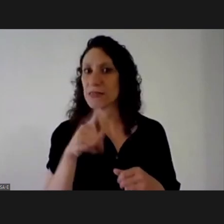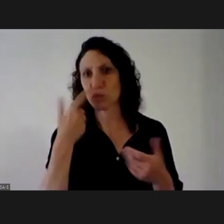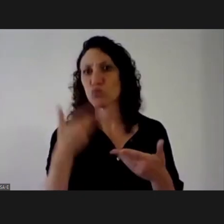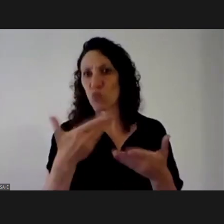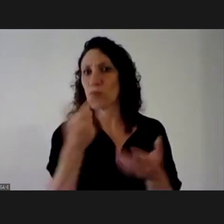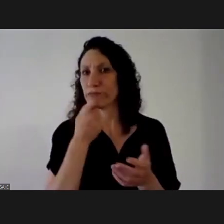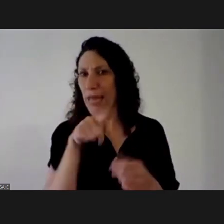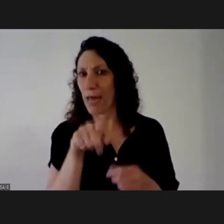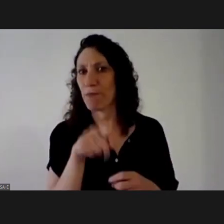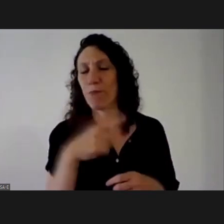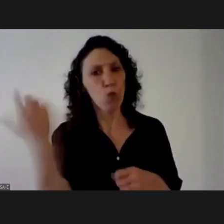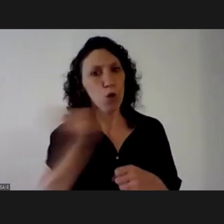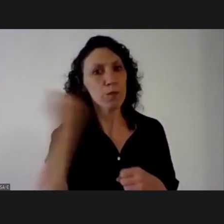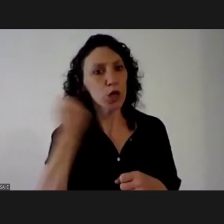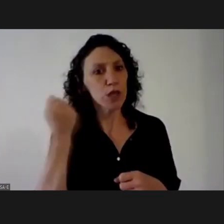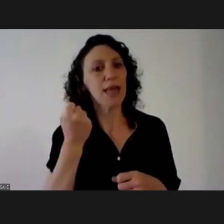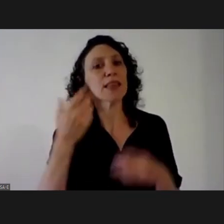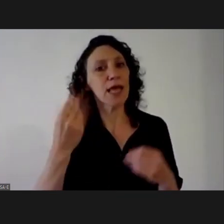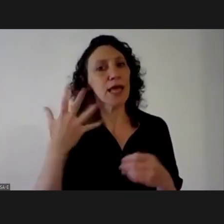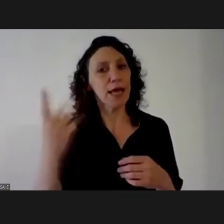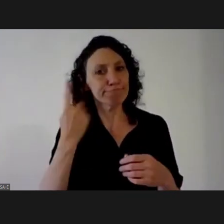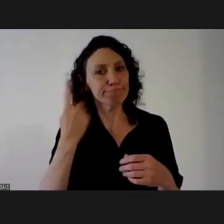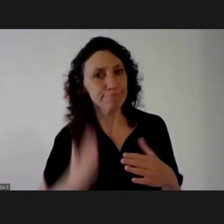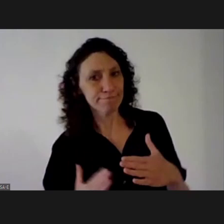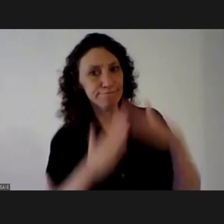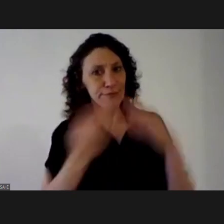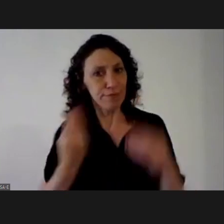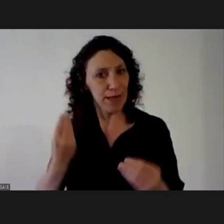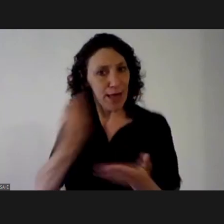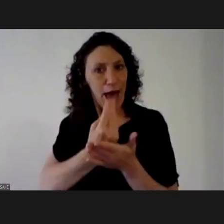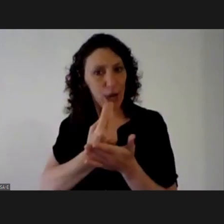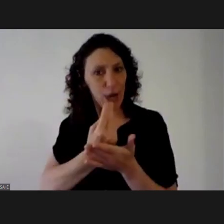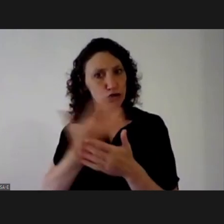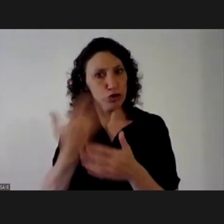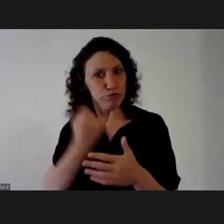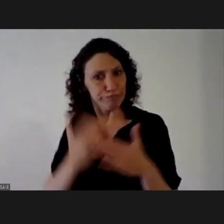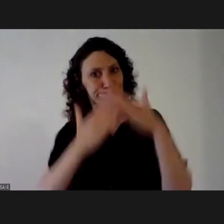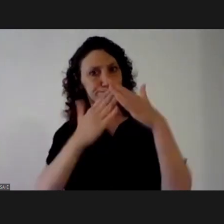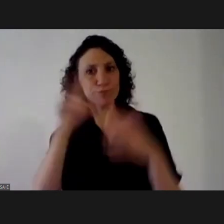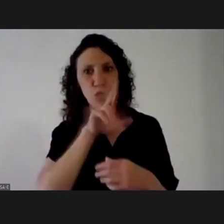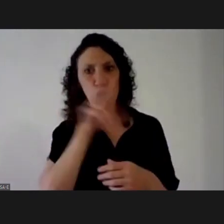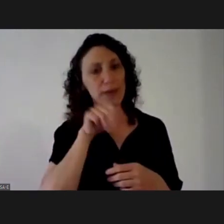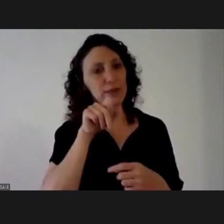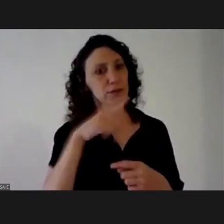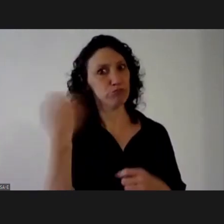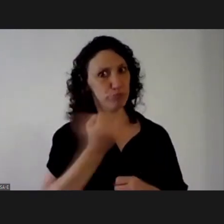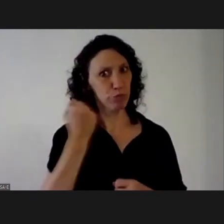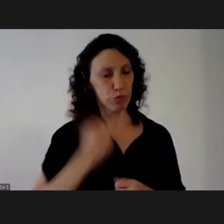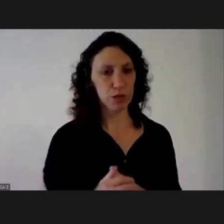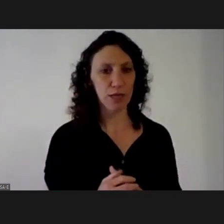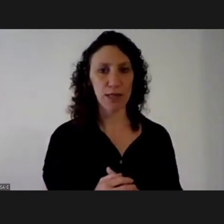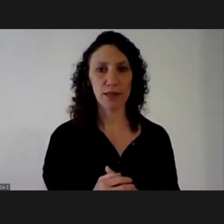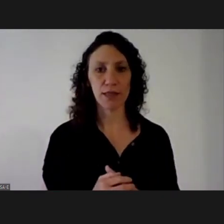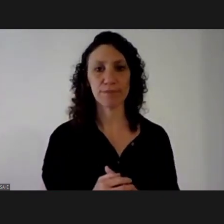women and in directive positions it is not only